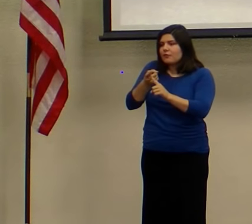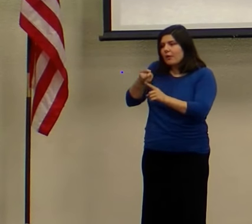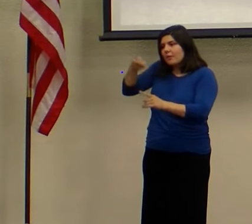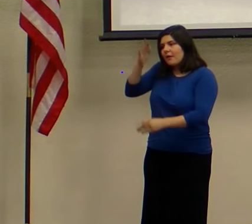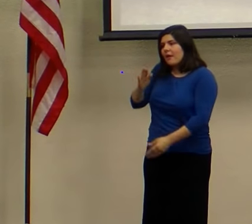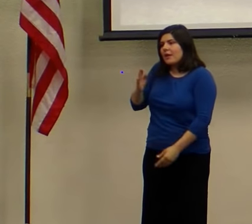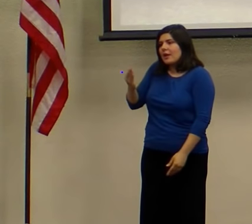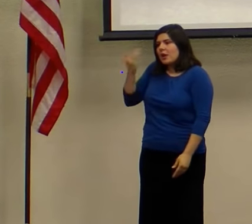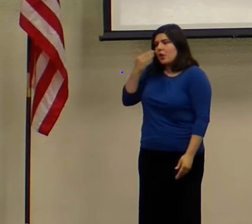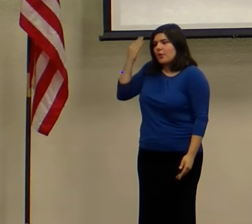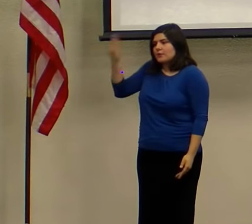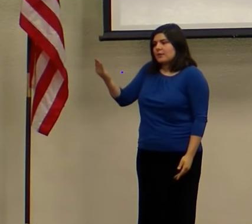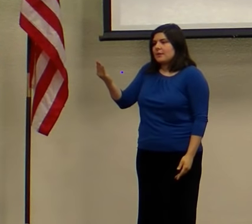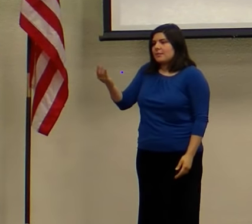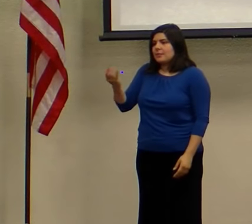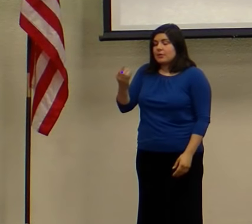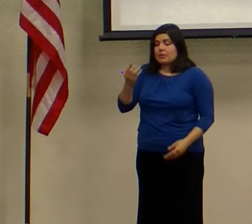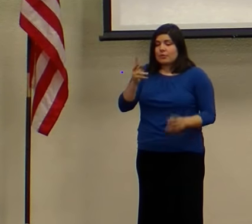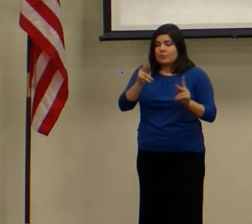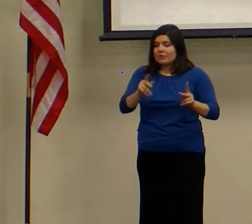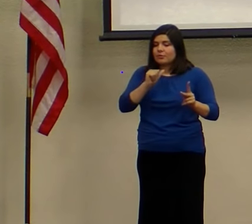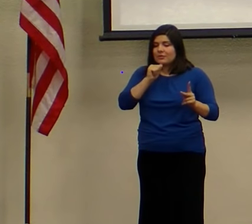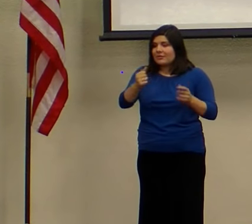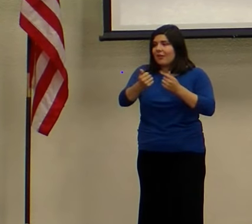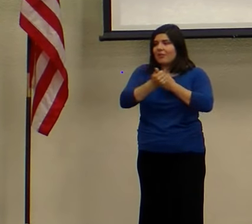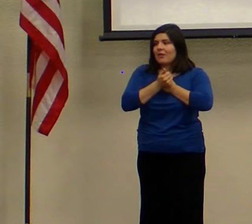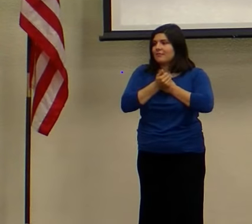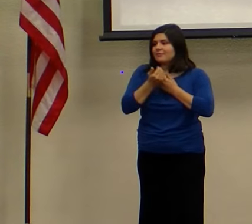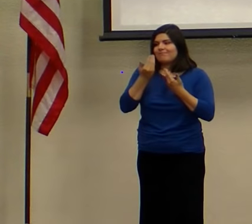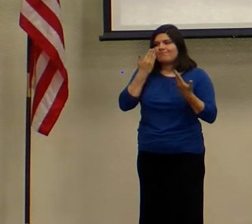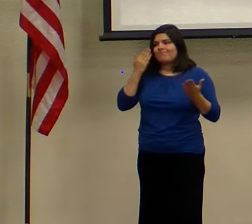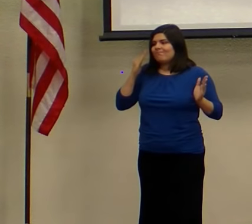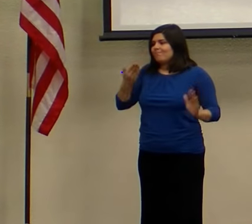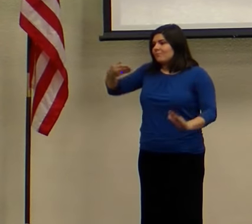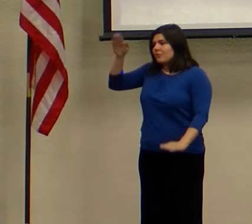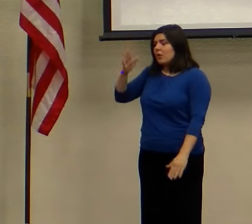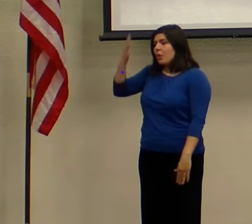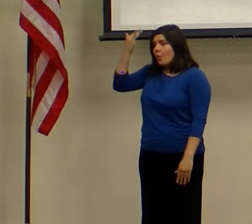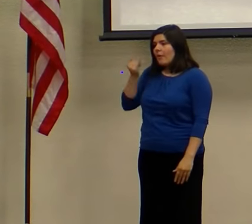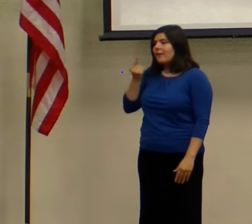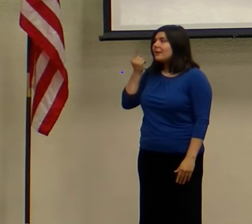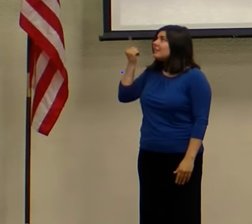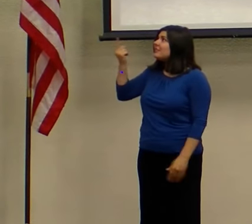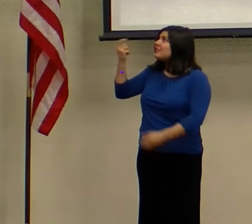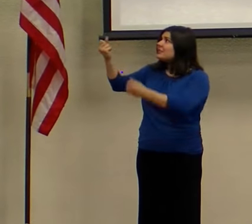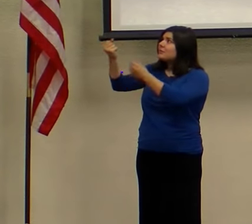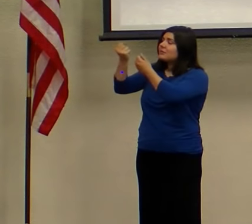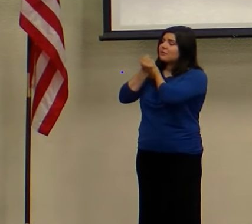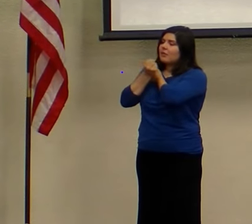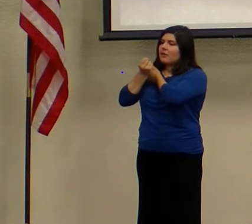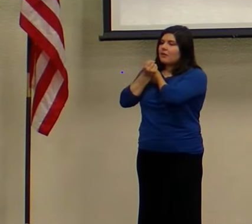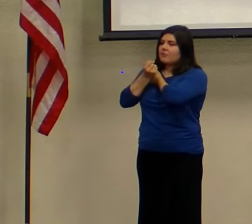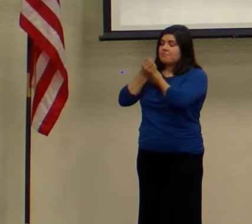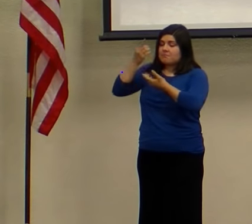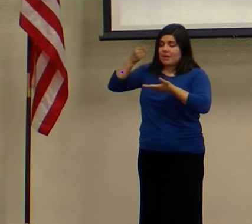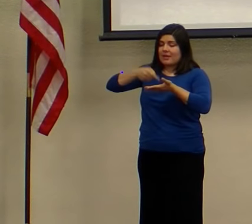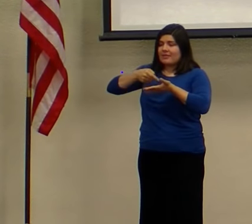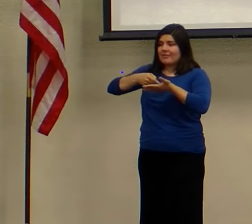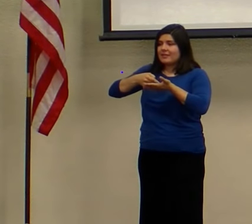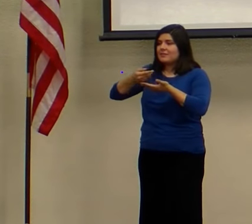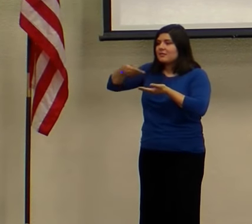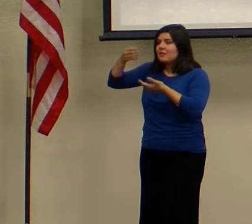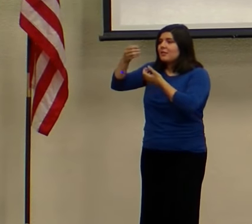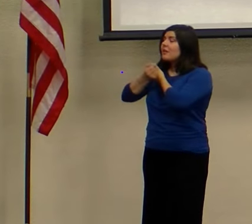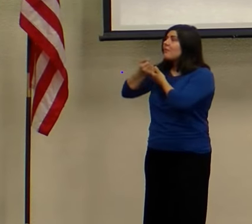The one who does not love does not know God, for God is love. By this, the love of God was